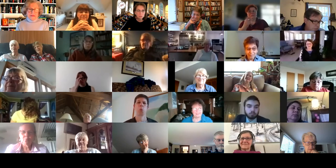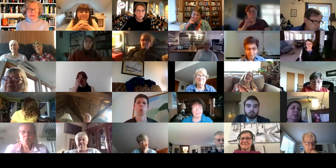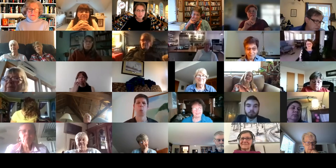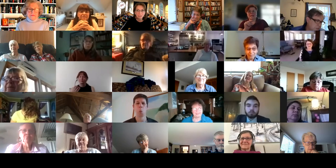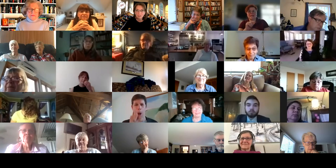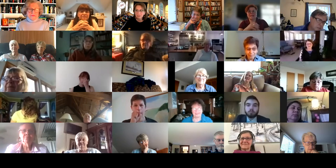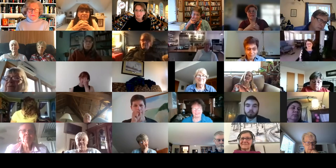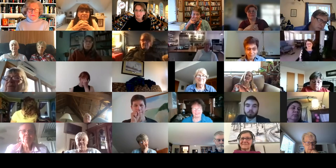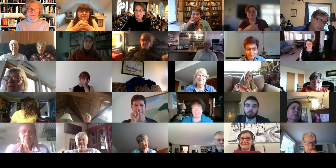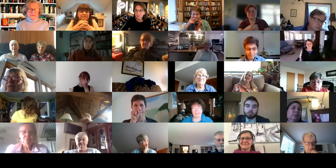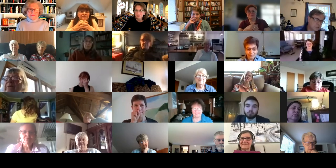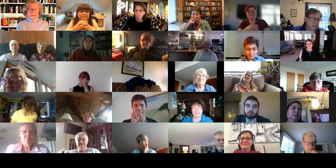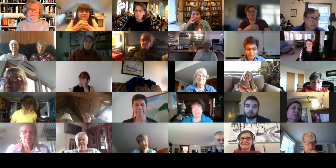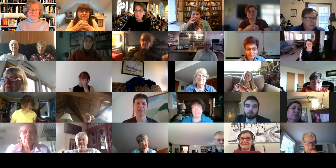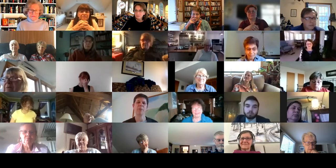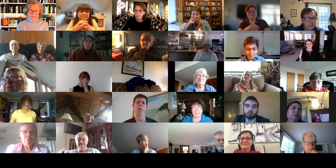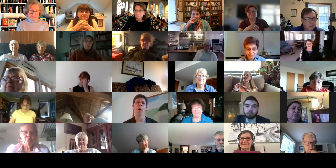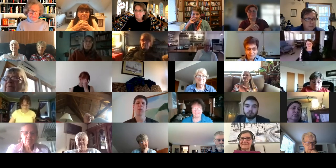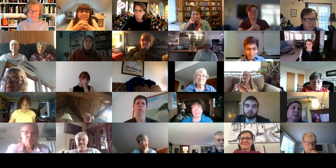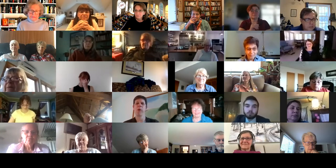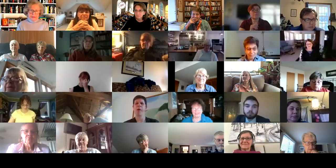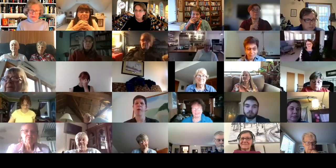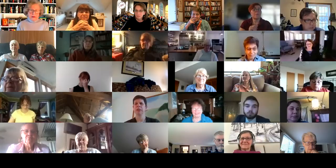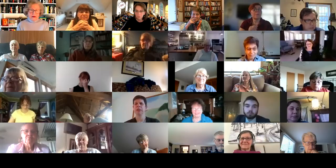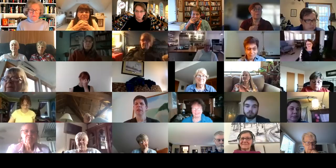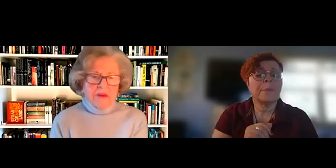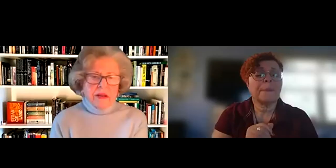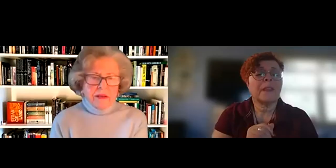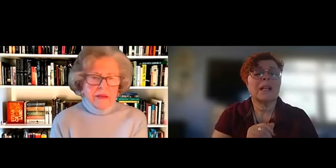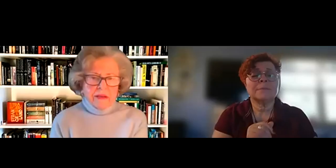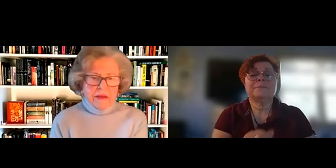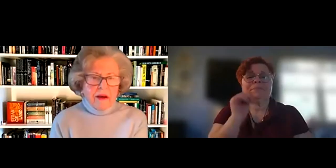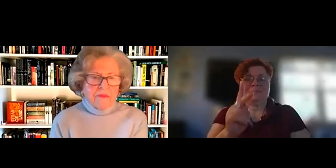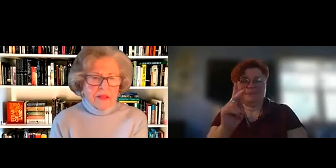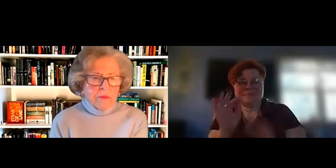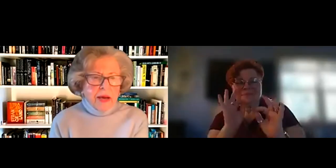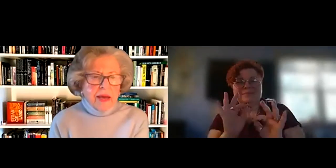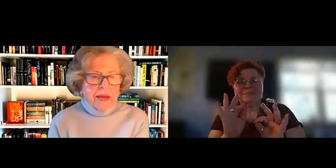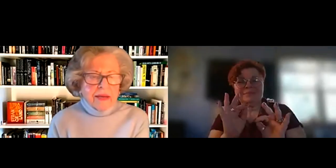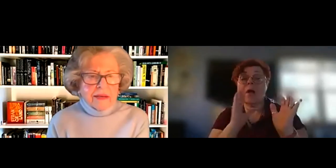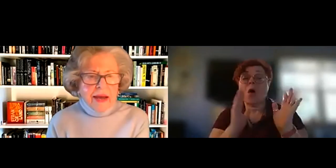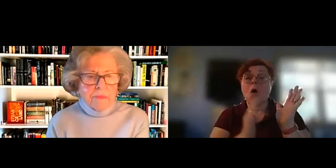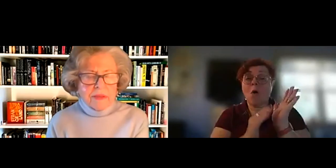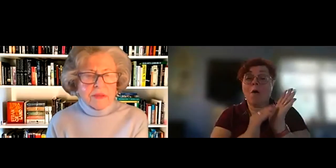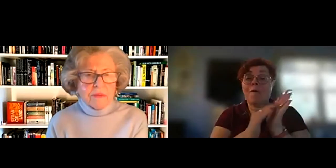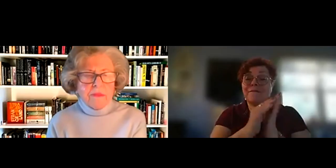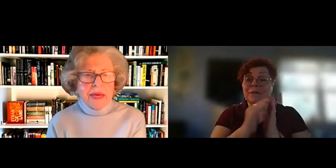spotlighted and often often the way it happens with me